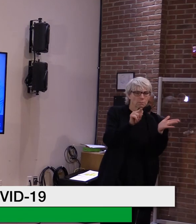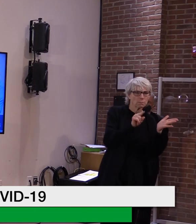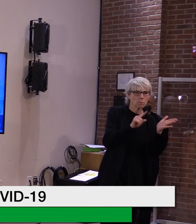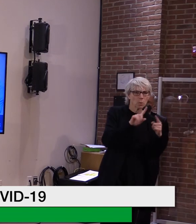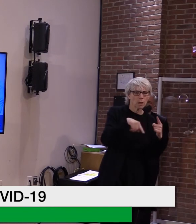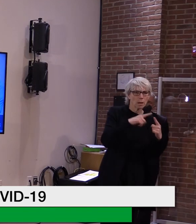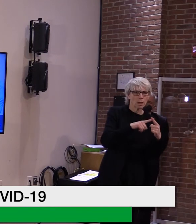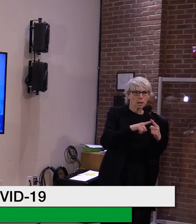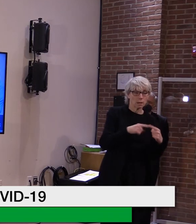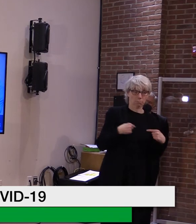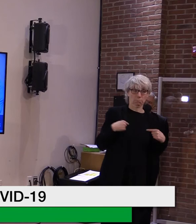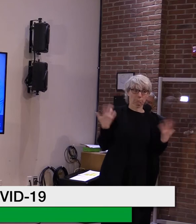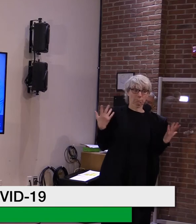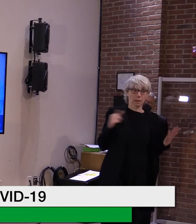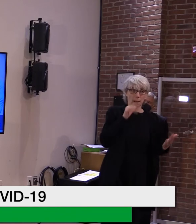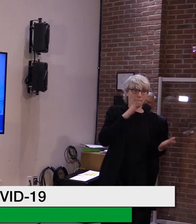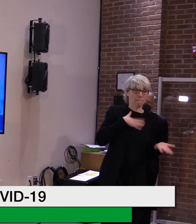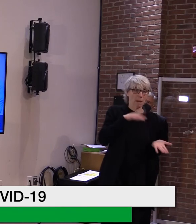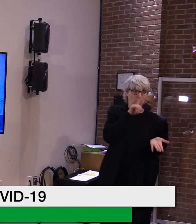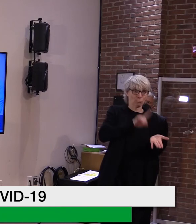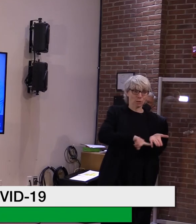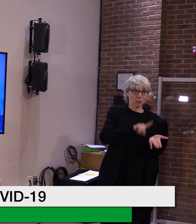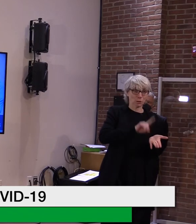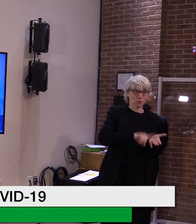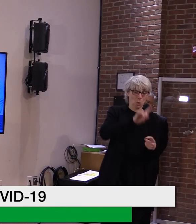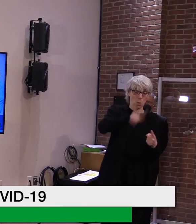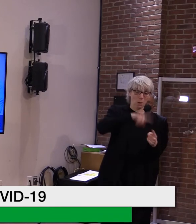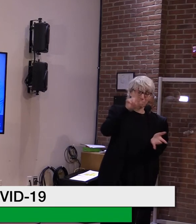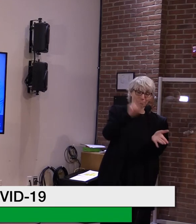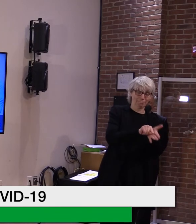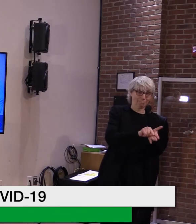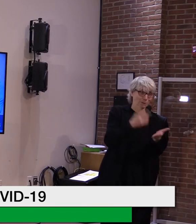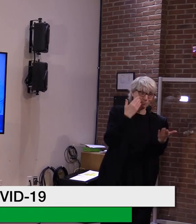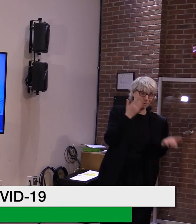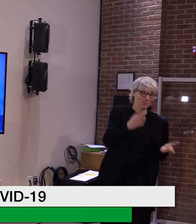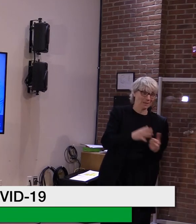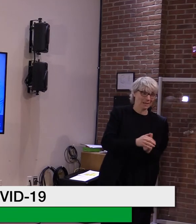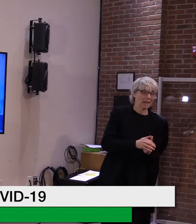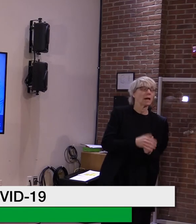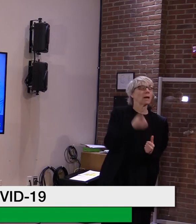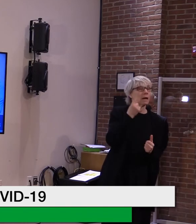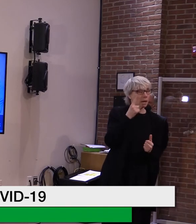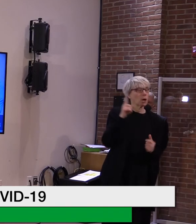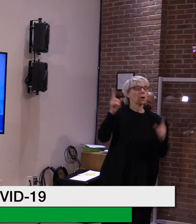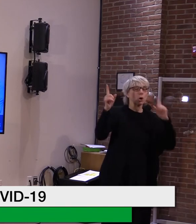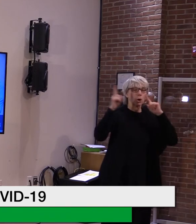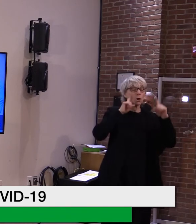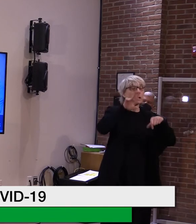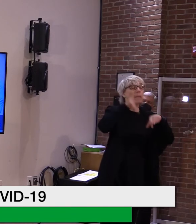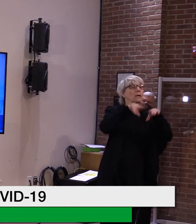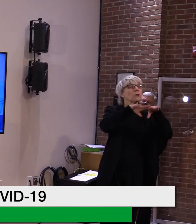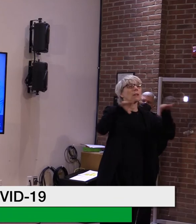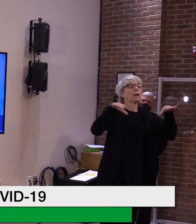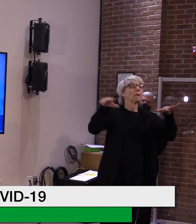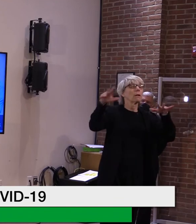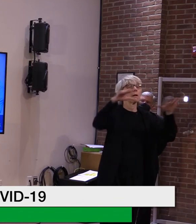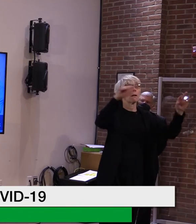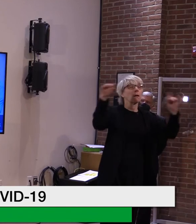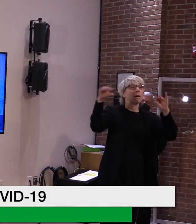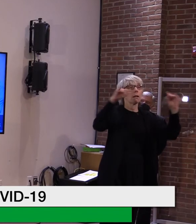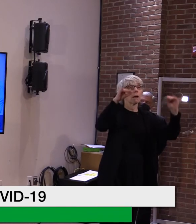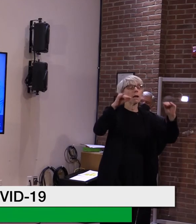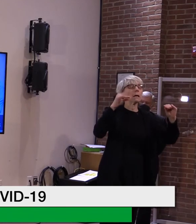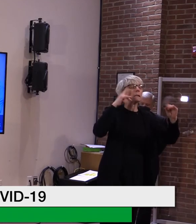Uh, it's not coming from me. So I, I can't give you the date that that date is coming out. Nationally, people have talked about having it this month.